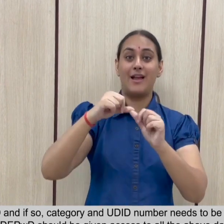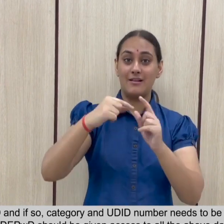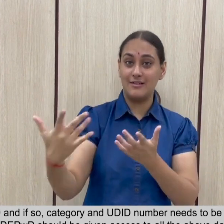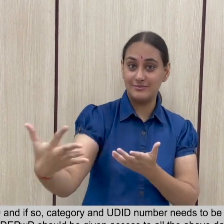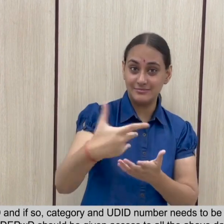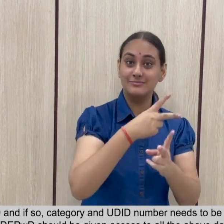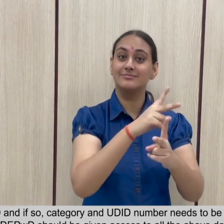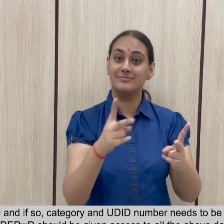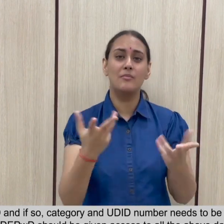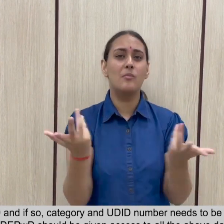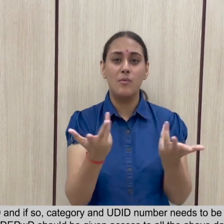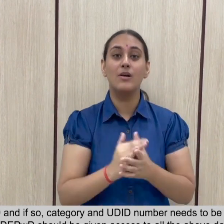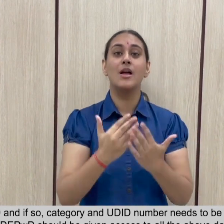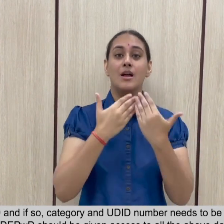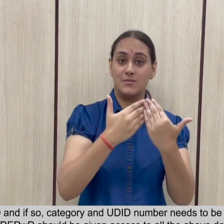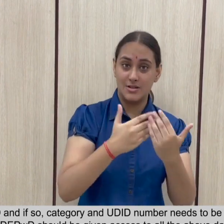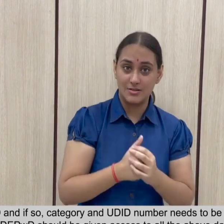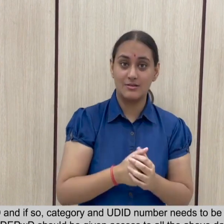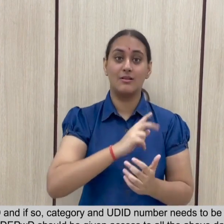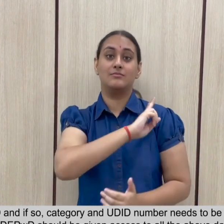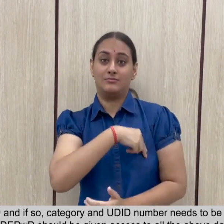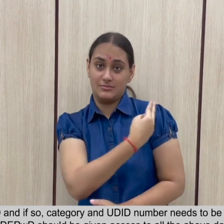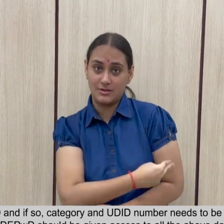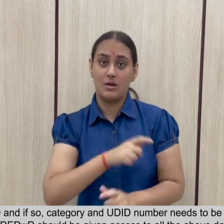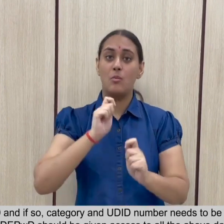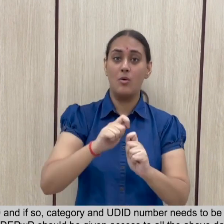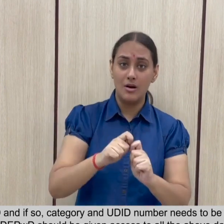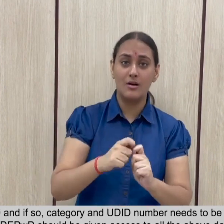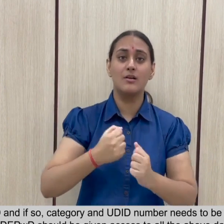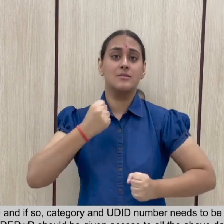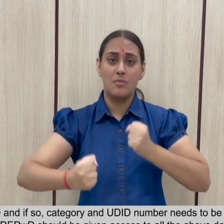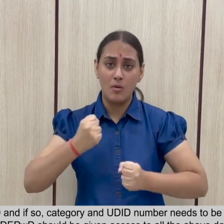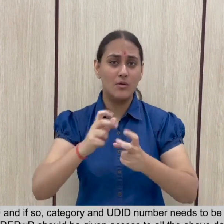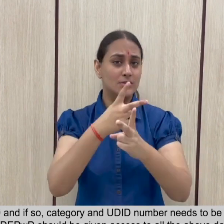DEPWD should be given access to all the above databases.